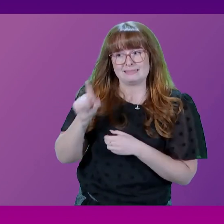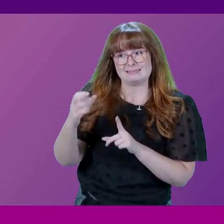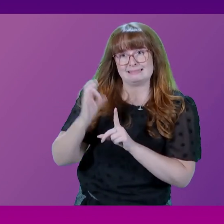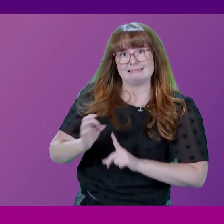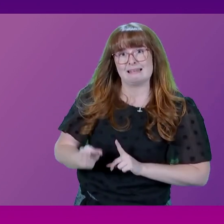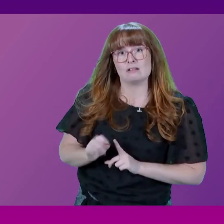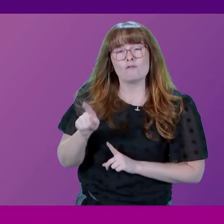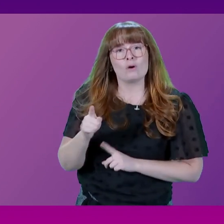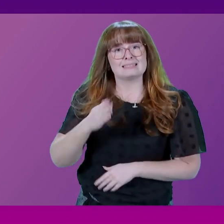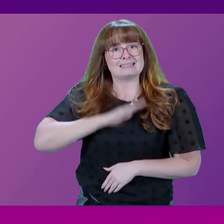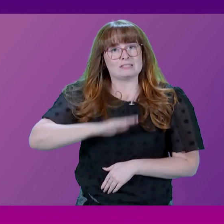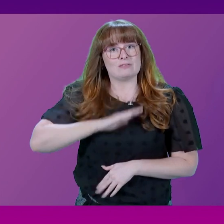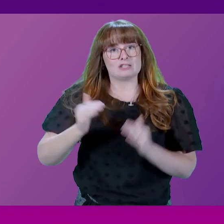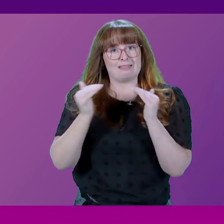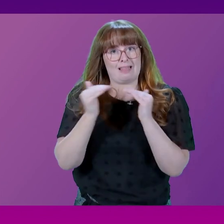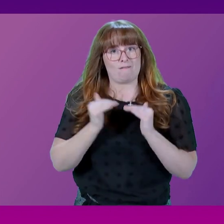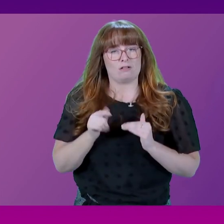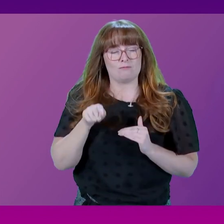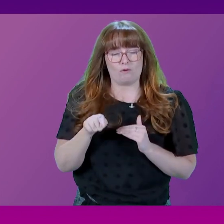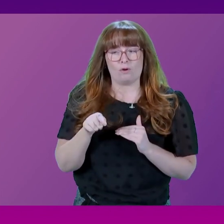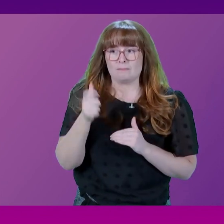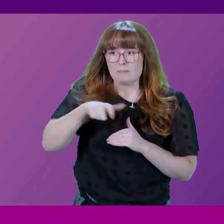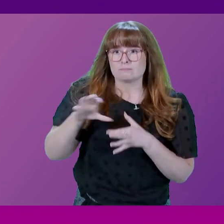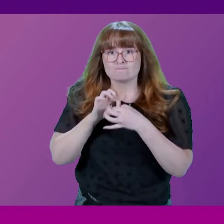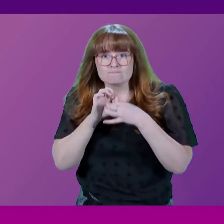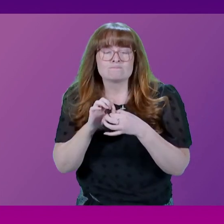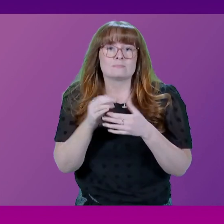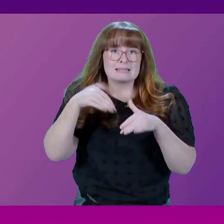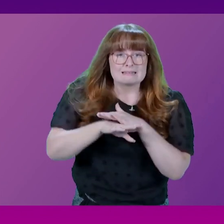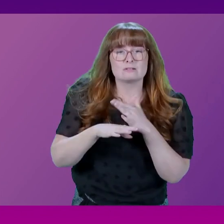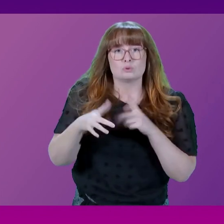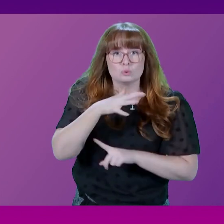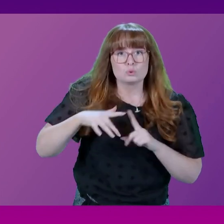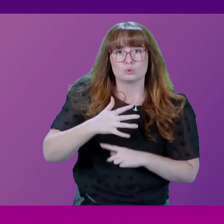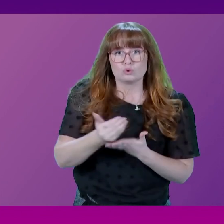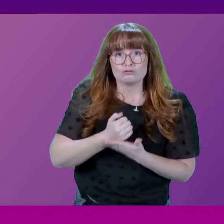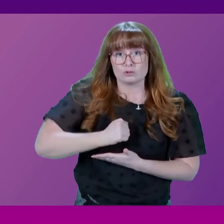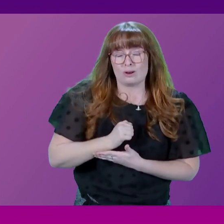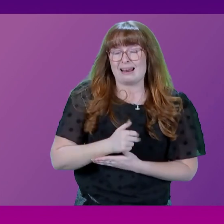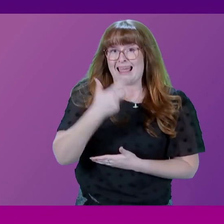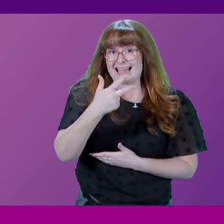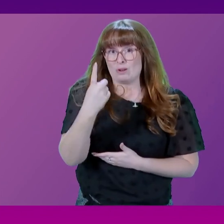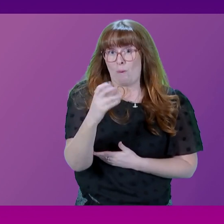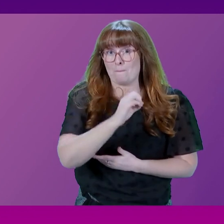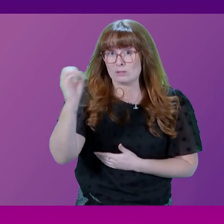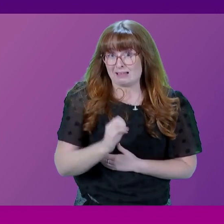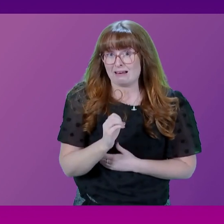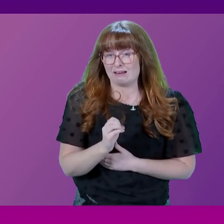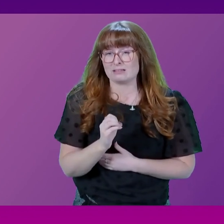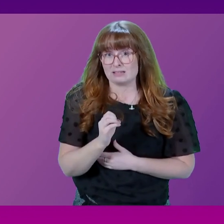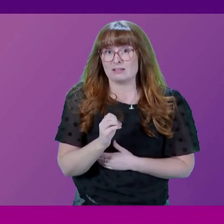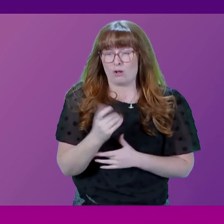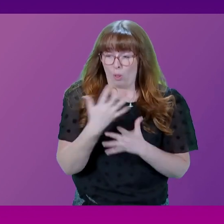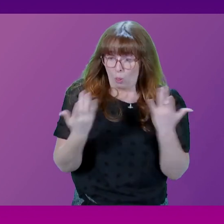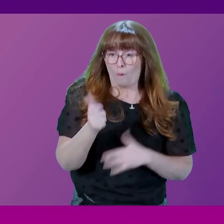satisfaction levels of those who interact with Social Security Scotland 81% over 8 out of 10